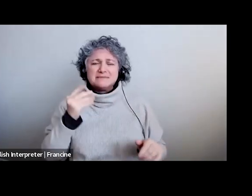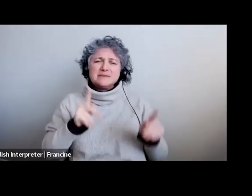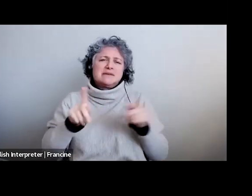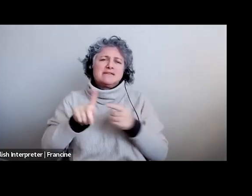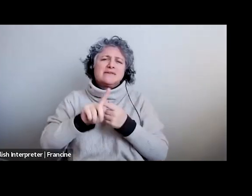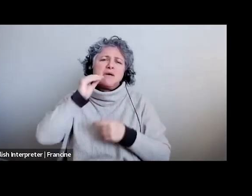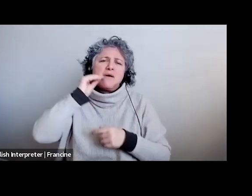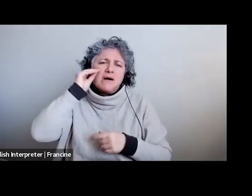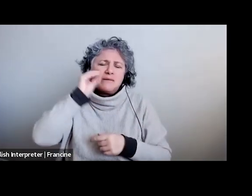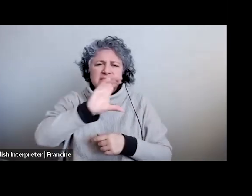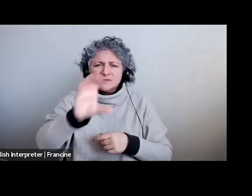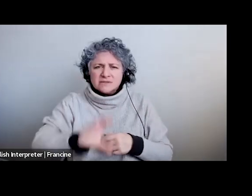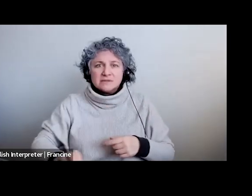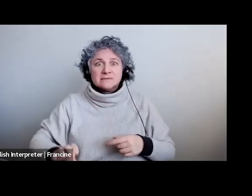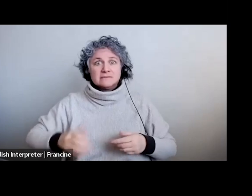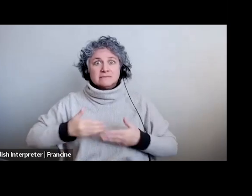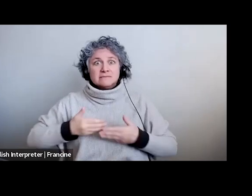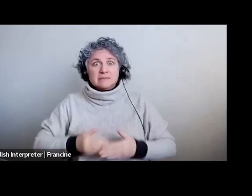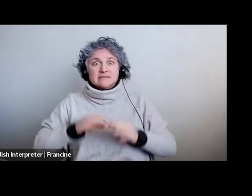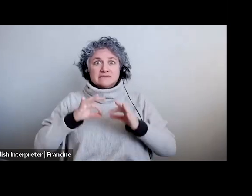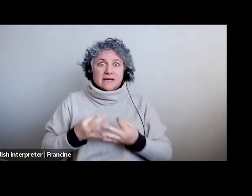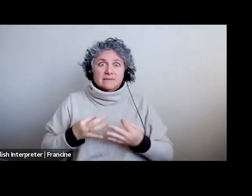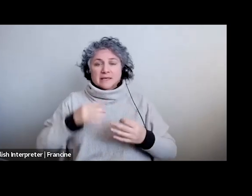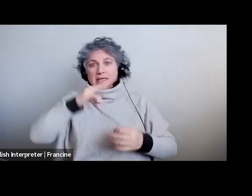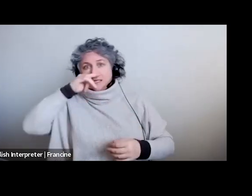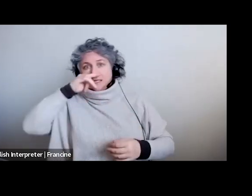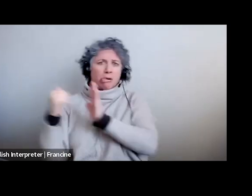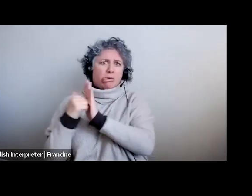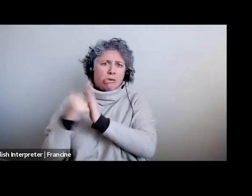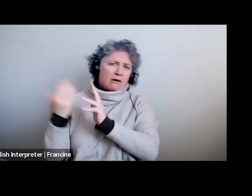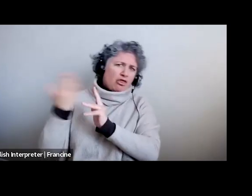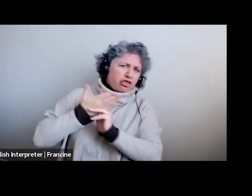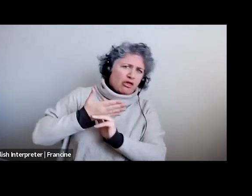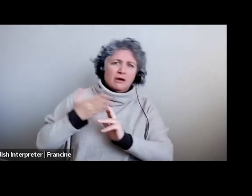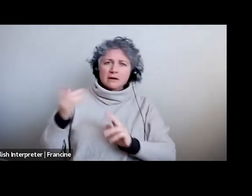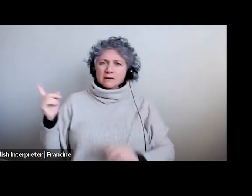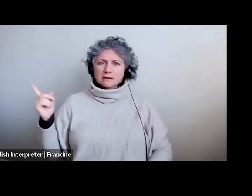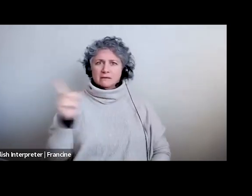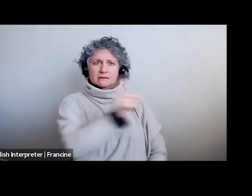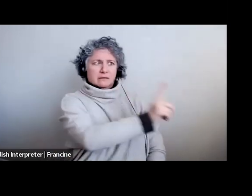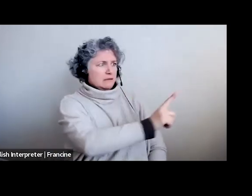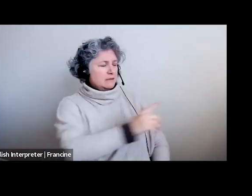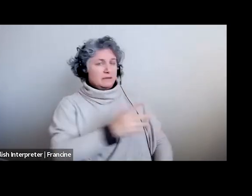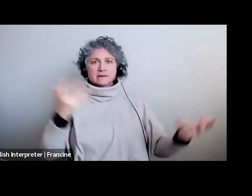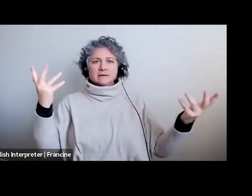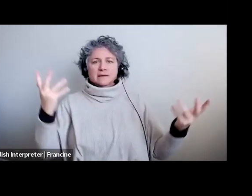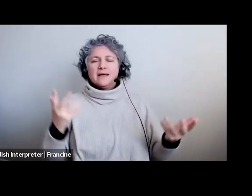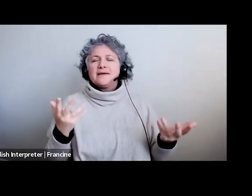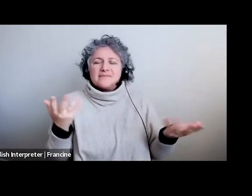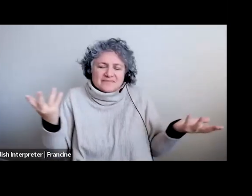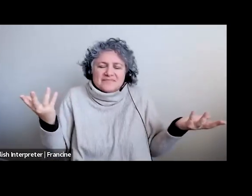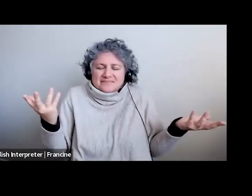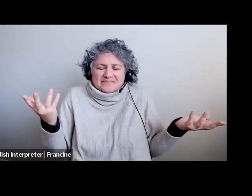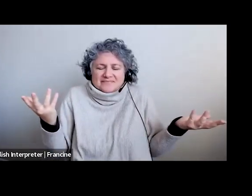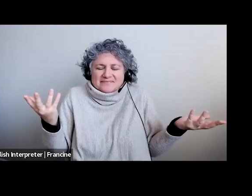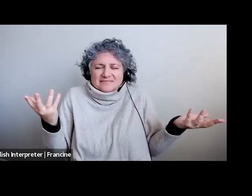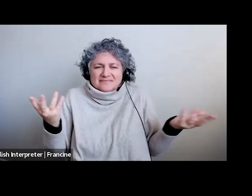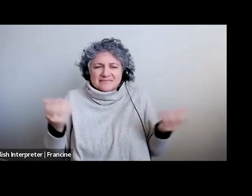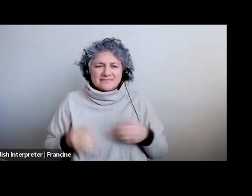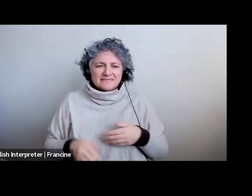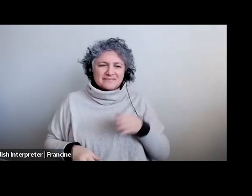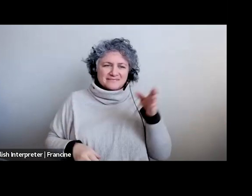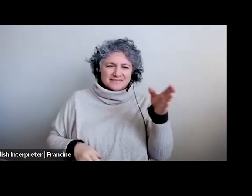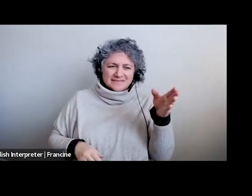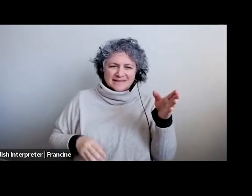from home and dealing with the family or the kid knocking at the door or whatever that may be so personally i would